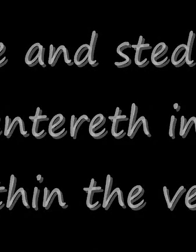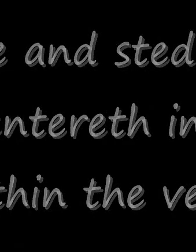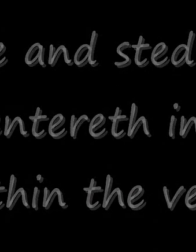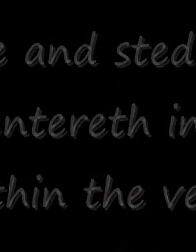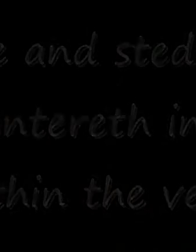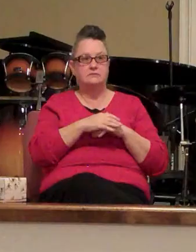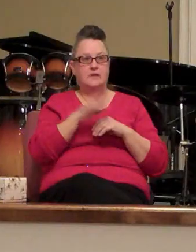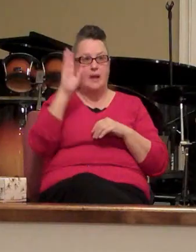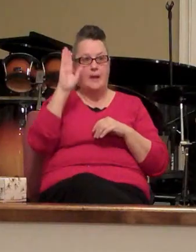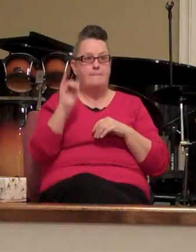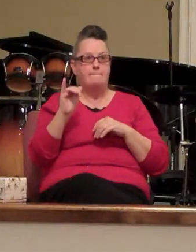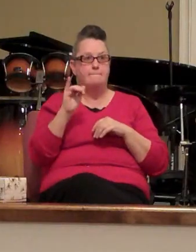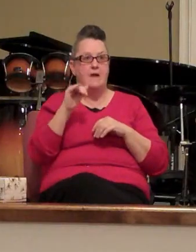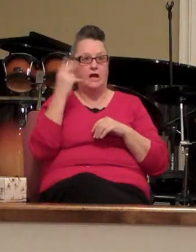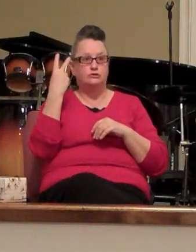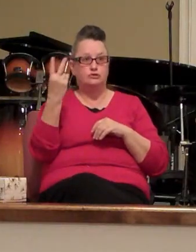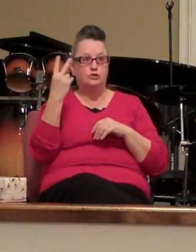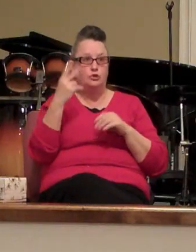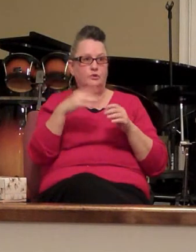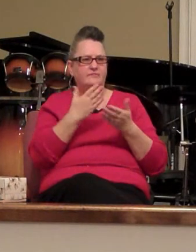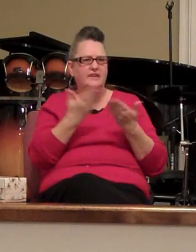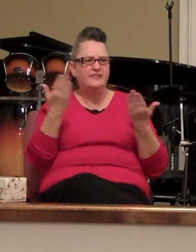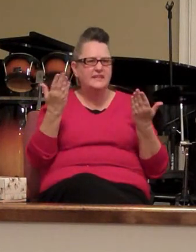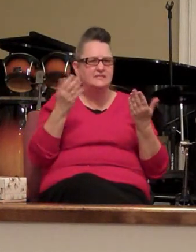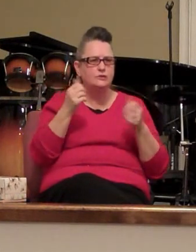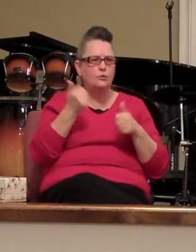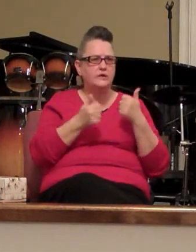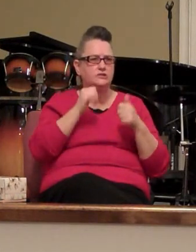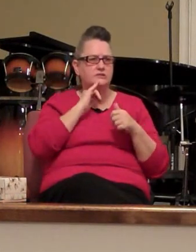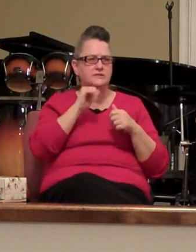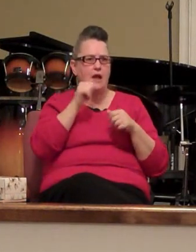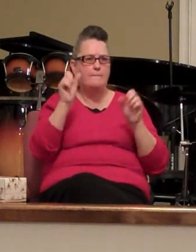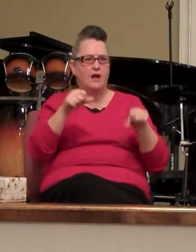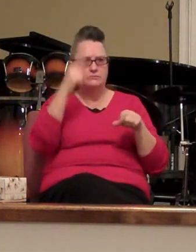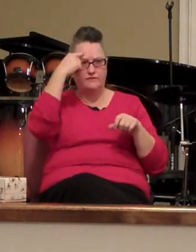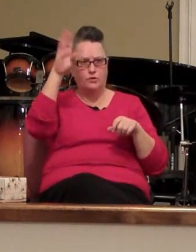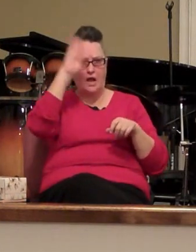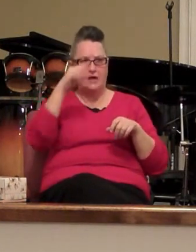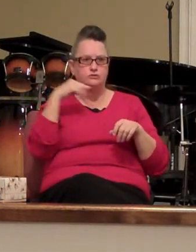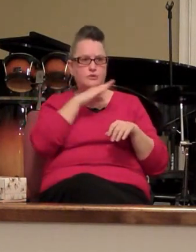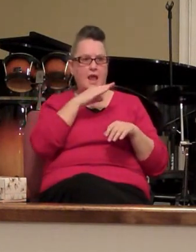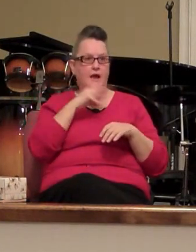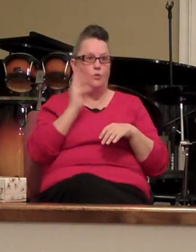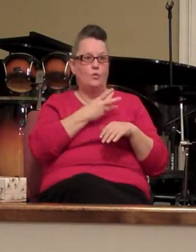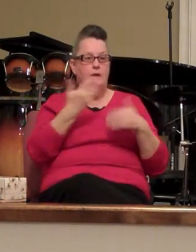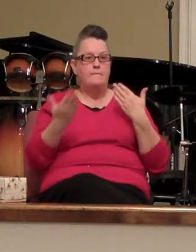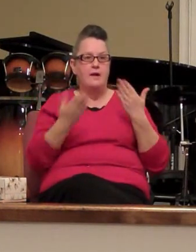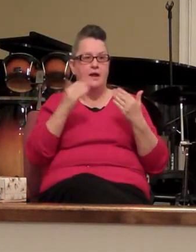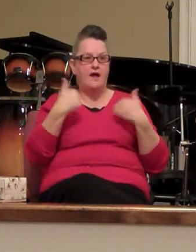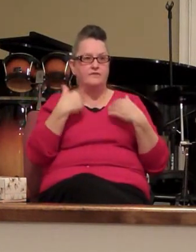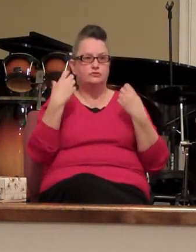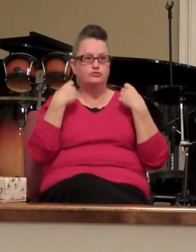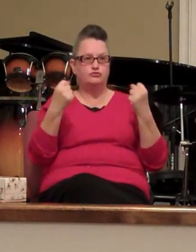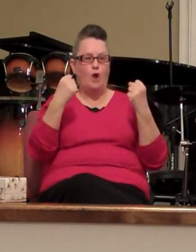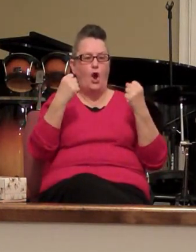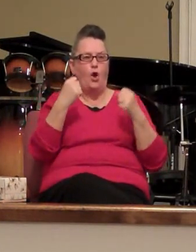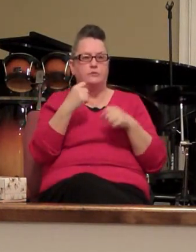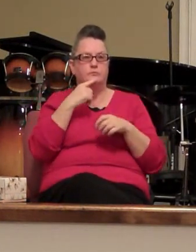things in which it was impossible for God to lie. We might have a strong consolation who have fled for a